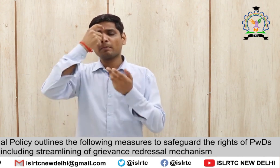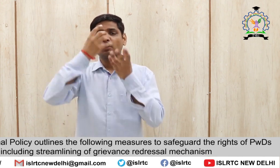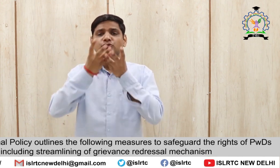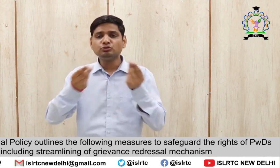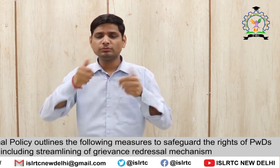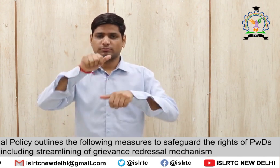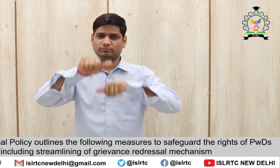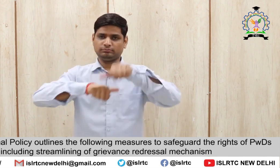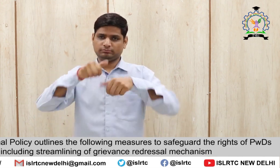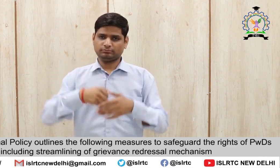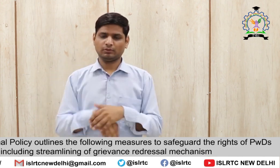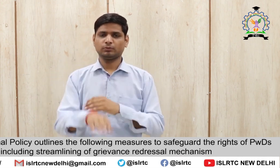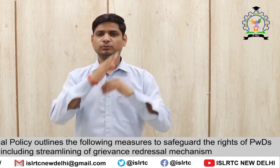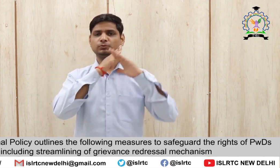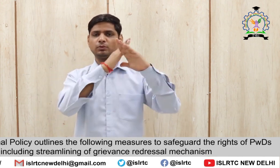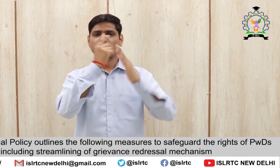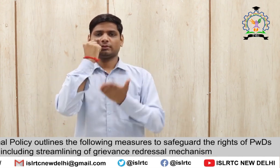streamlining Of grievance redressal mechanism